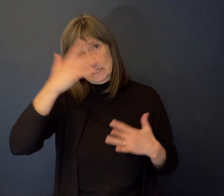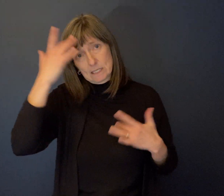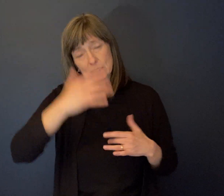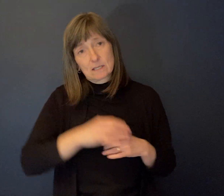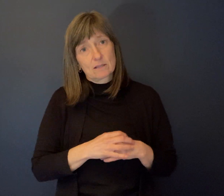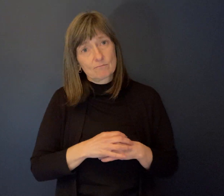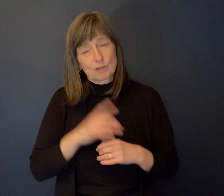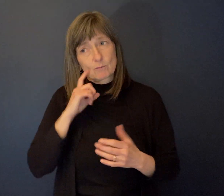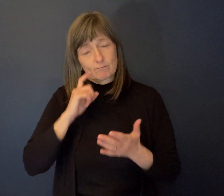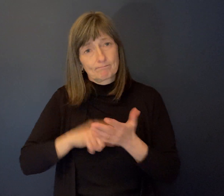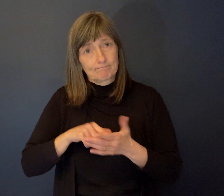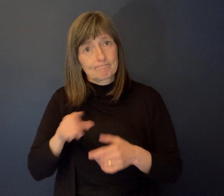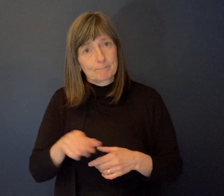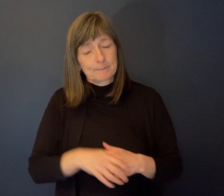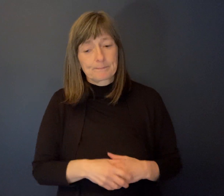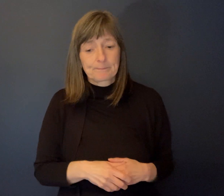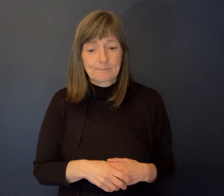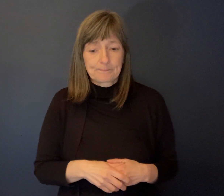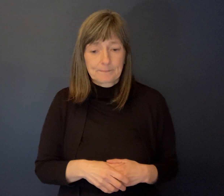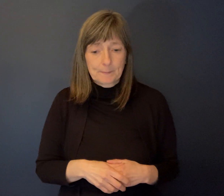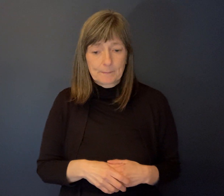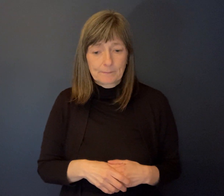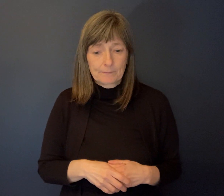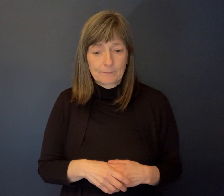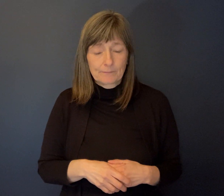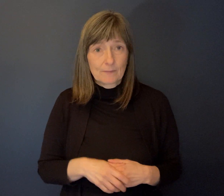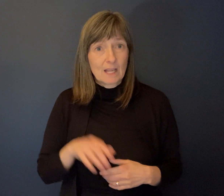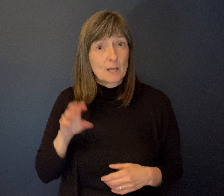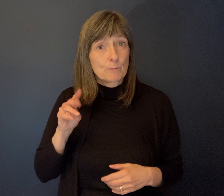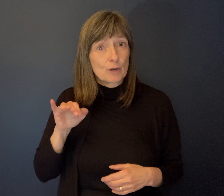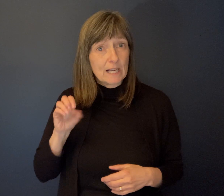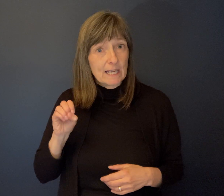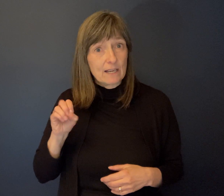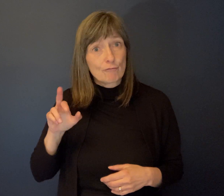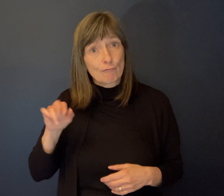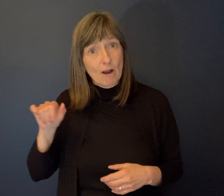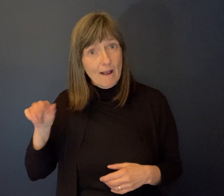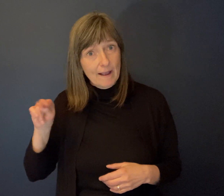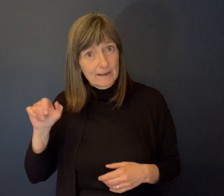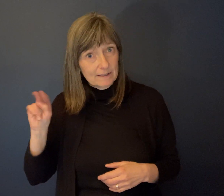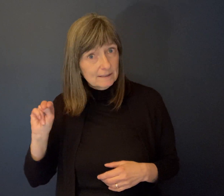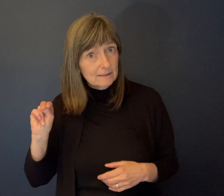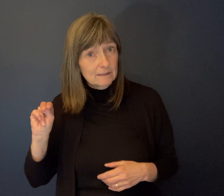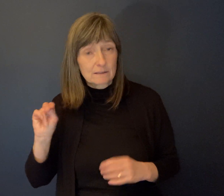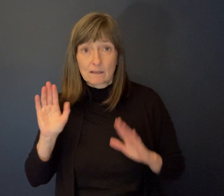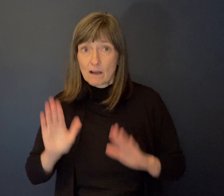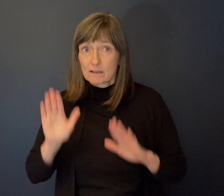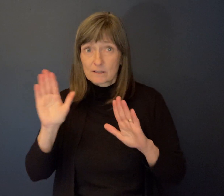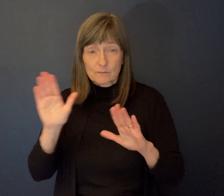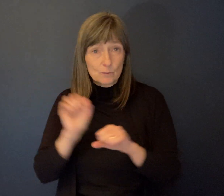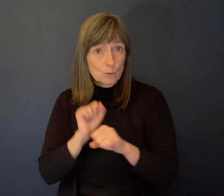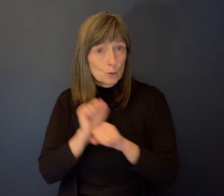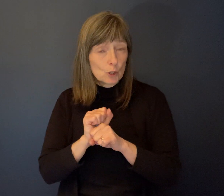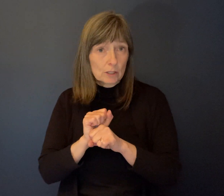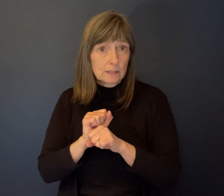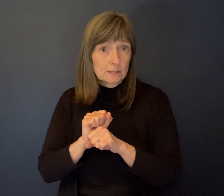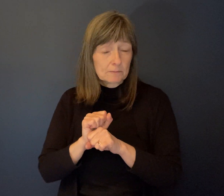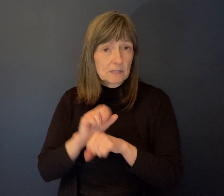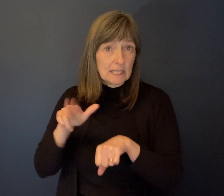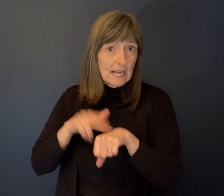me. Um, yeah, we've had, Marie Ryan, uh, has just done tremendous work at a national level. Mary Reed. I mean, Mary